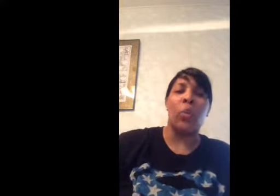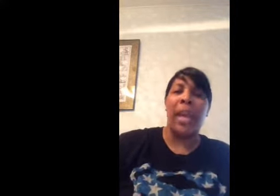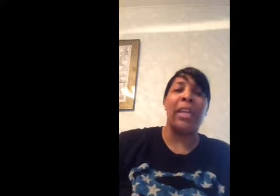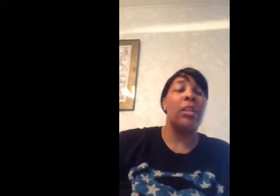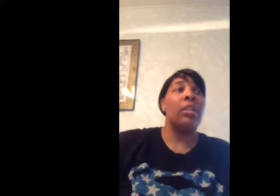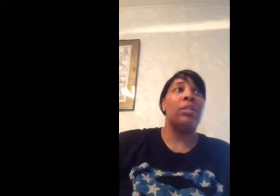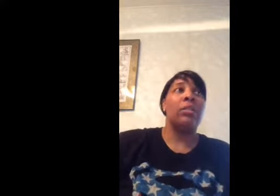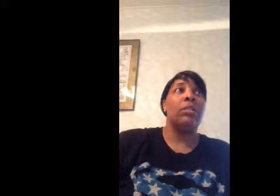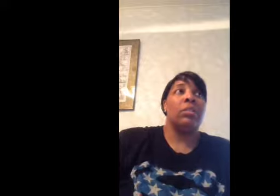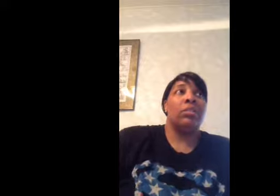way